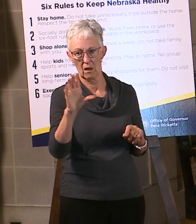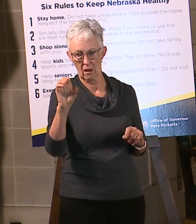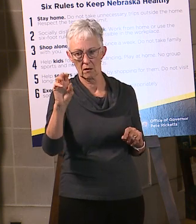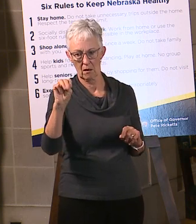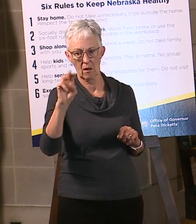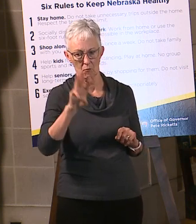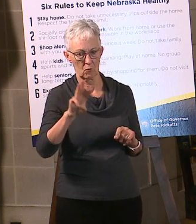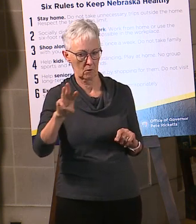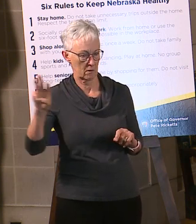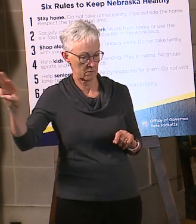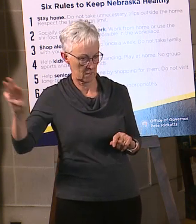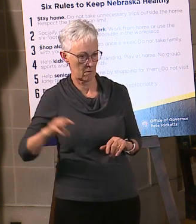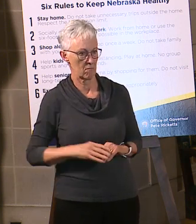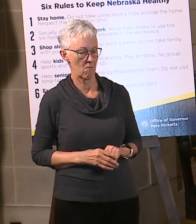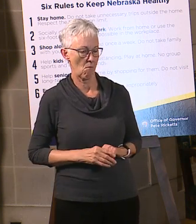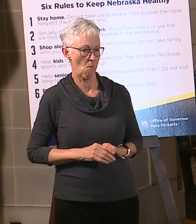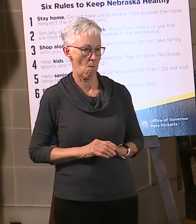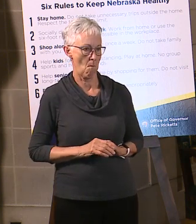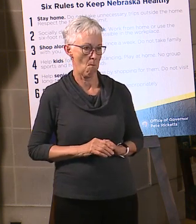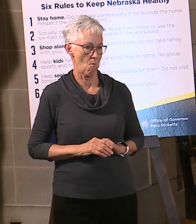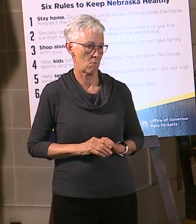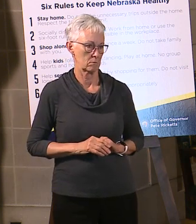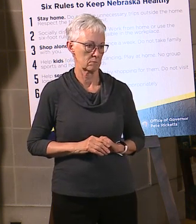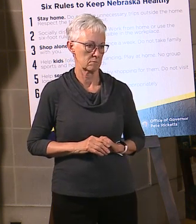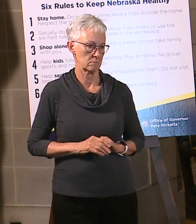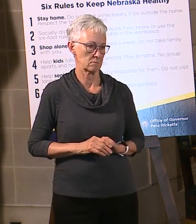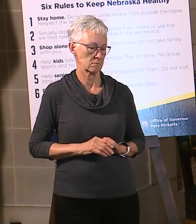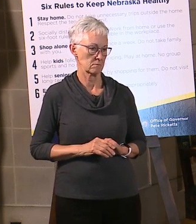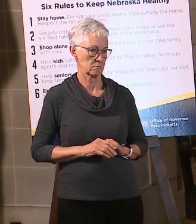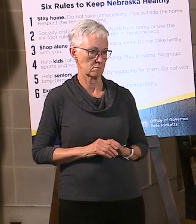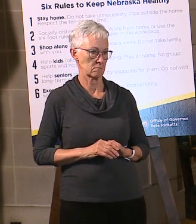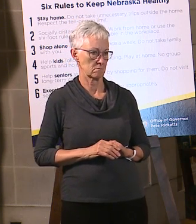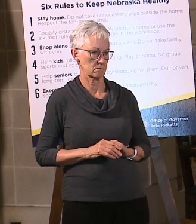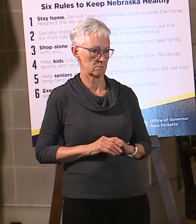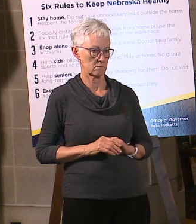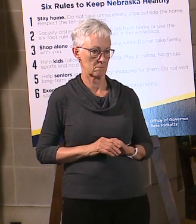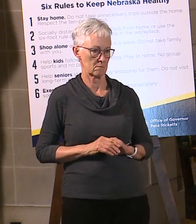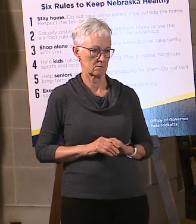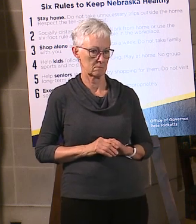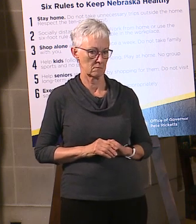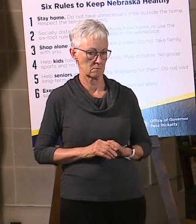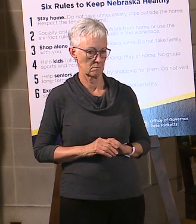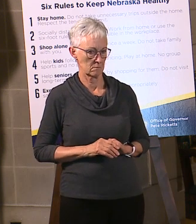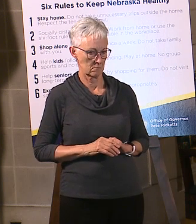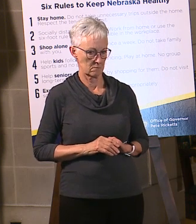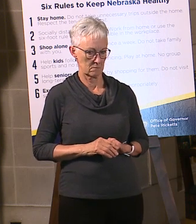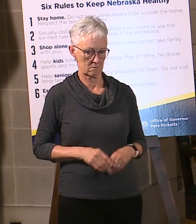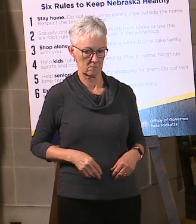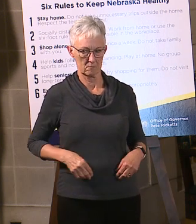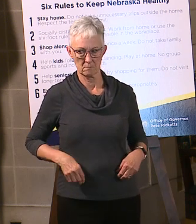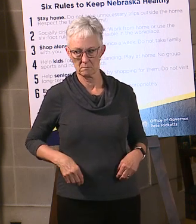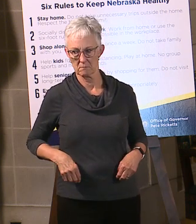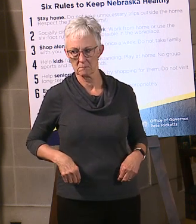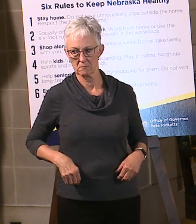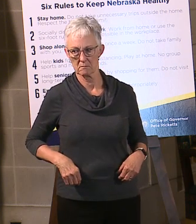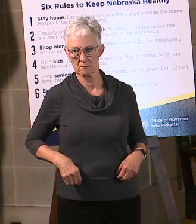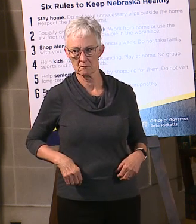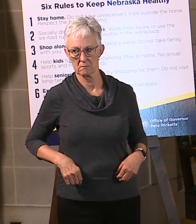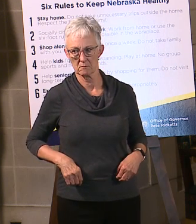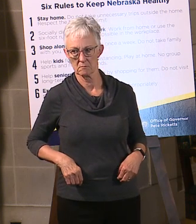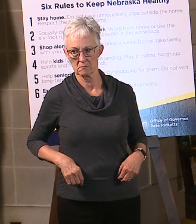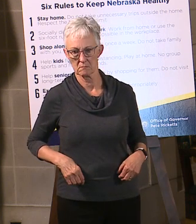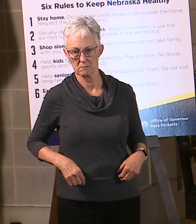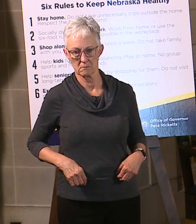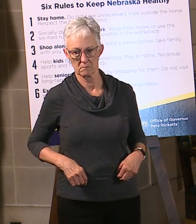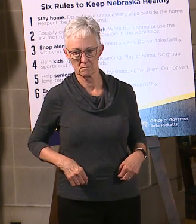wants your reaction to the President's announcement of the relief package for farmers. He says, Farmers and Ranchers University say they'd like to